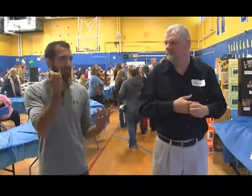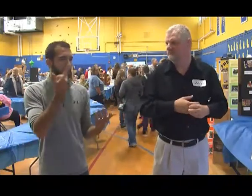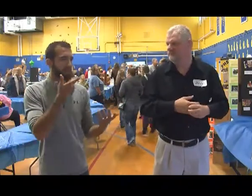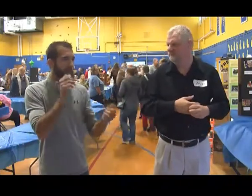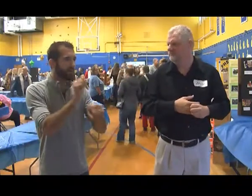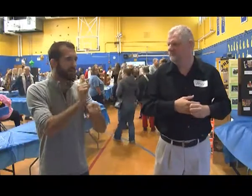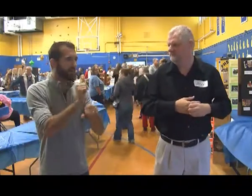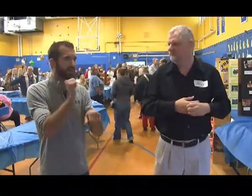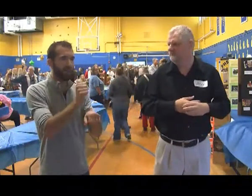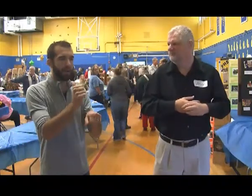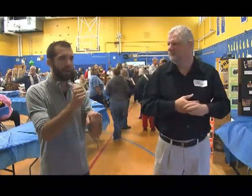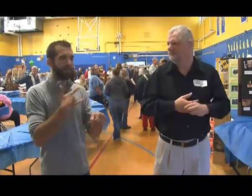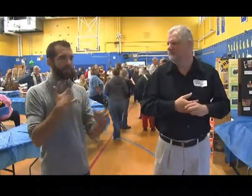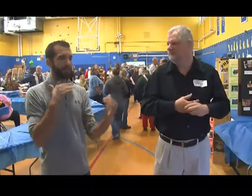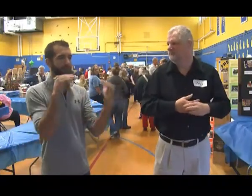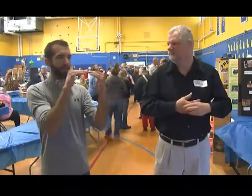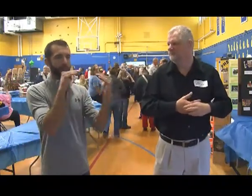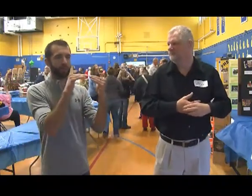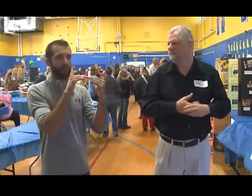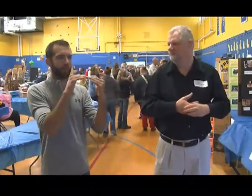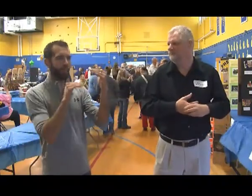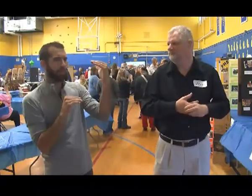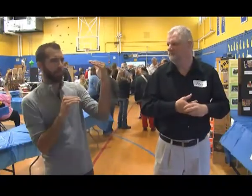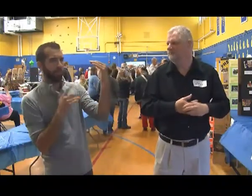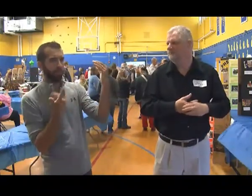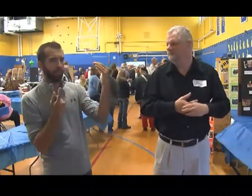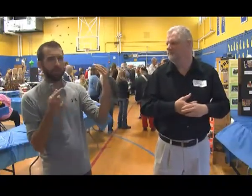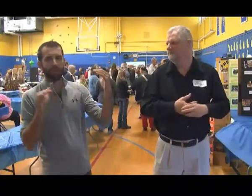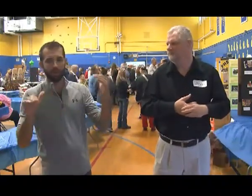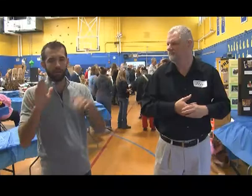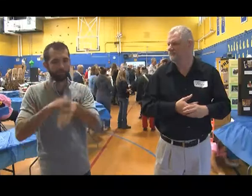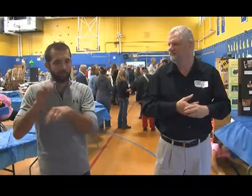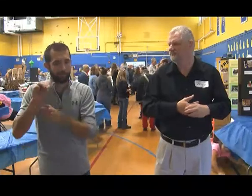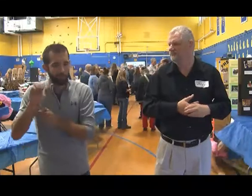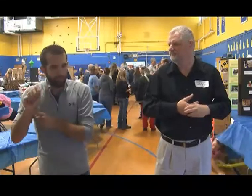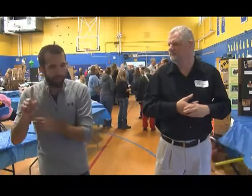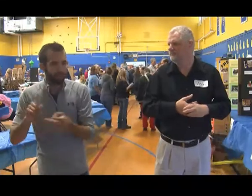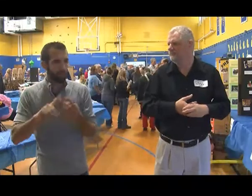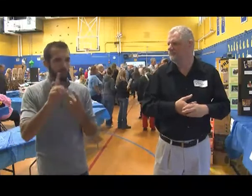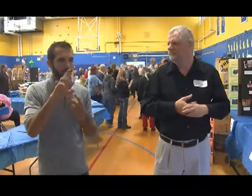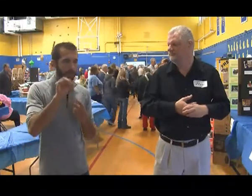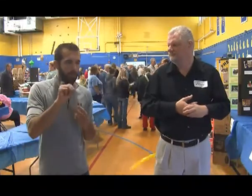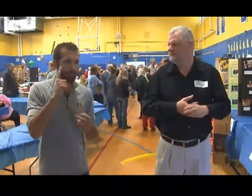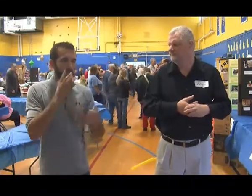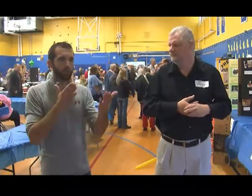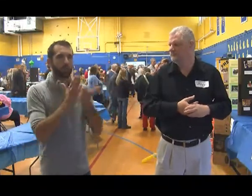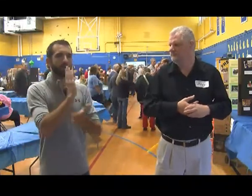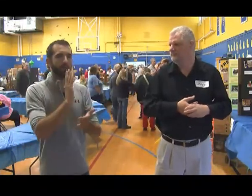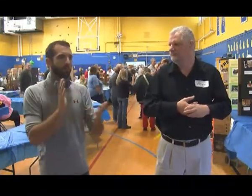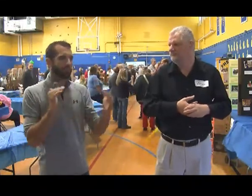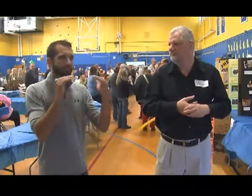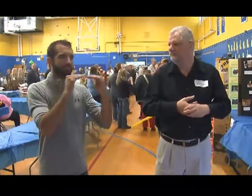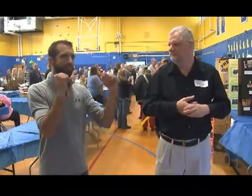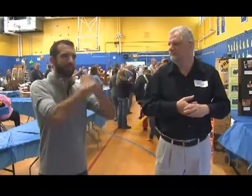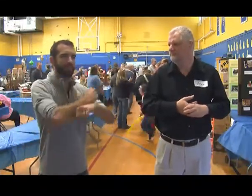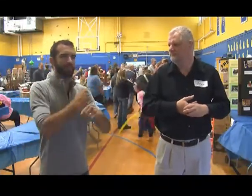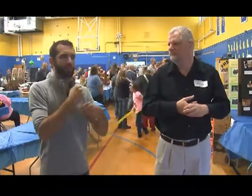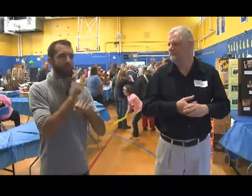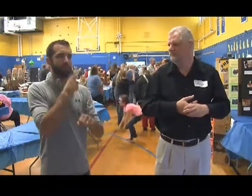different employers. If they don't, if equality is not happening, then Deaf people are able to get in touch with Deaf